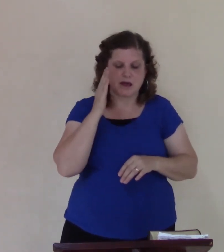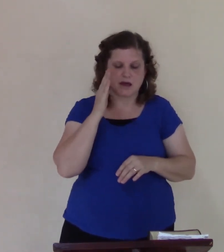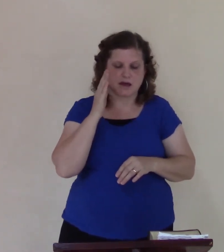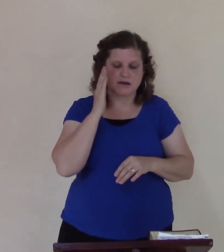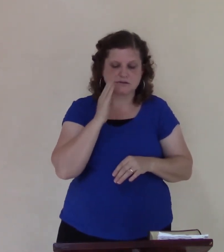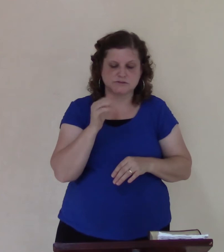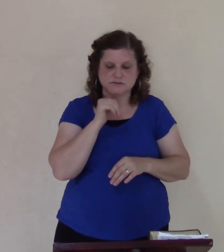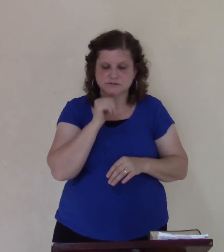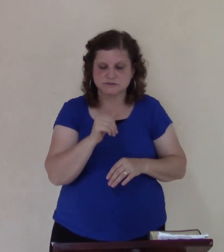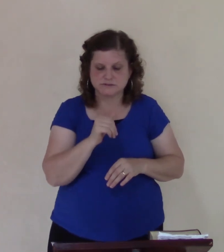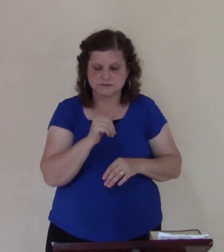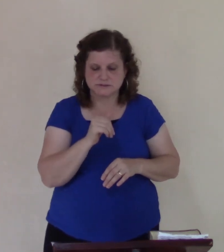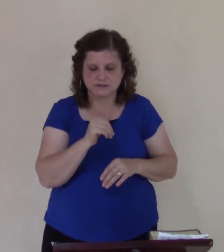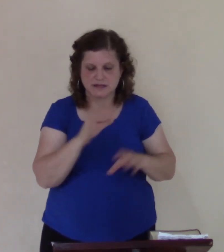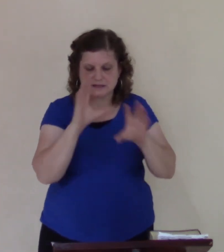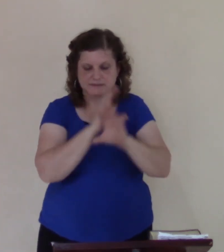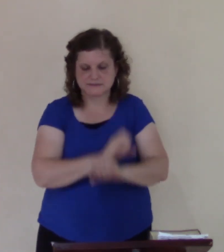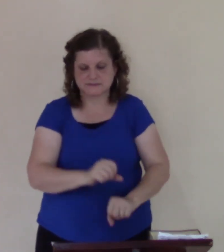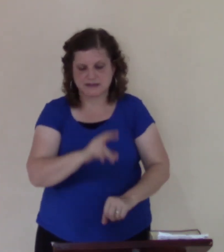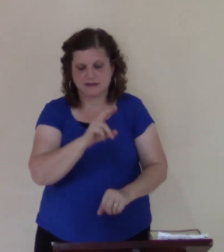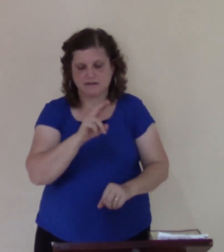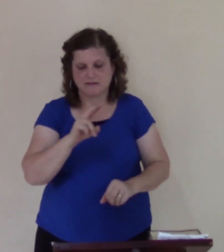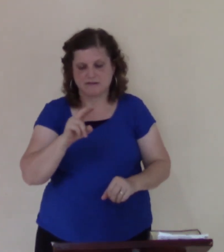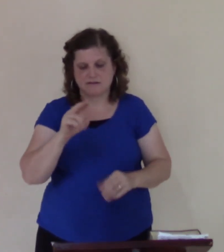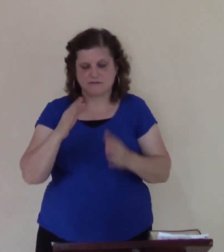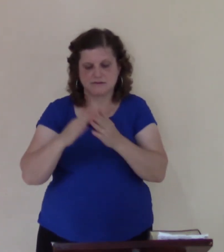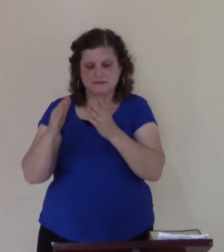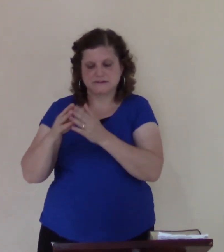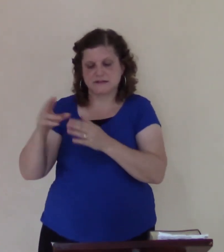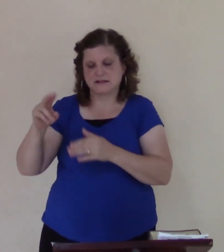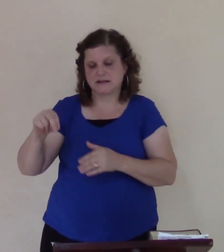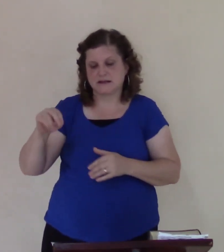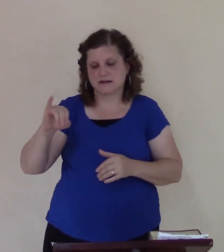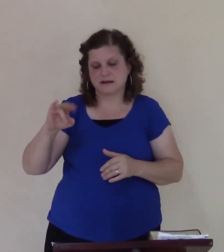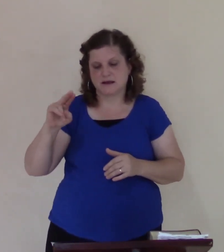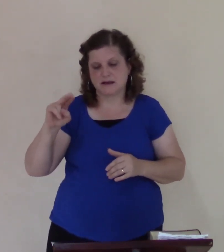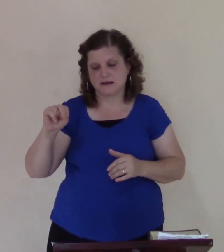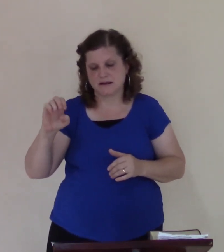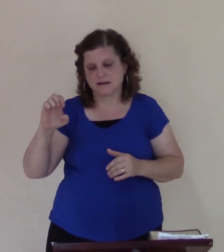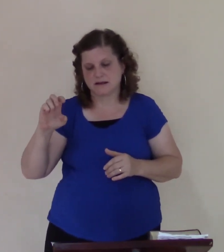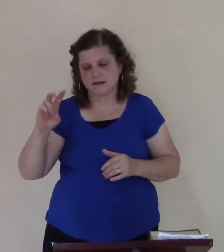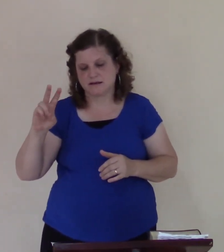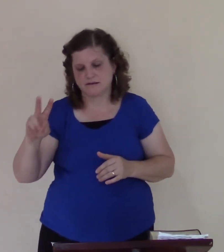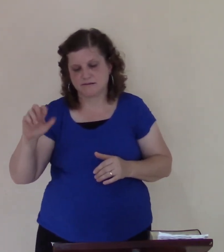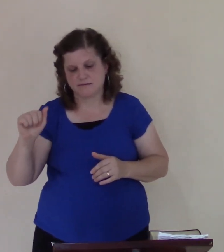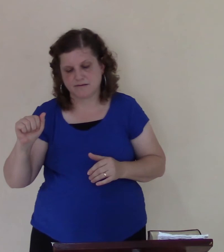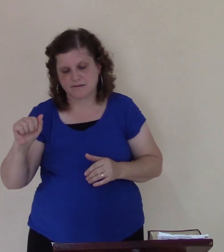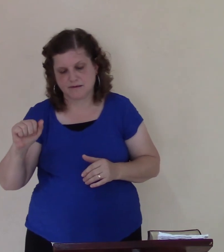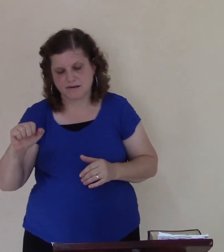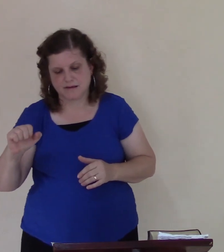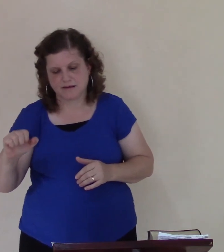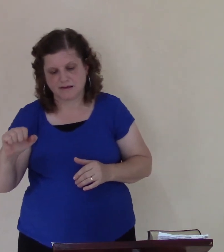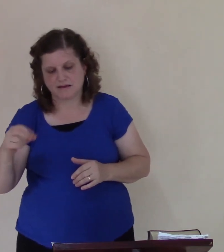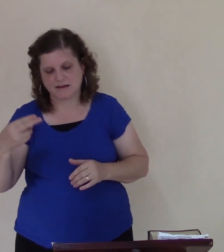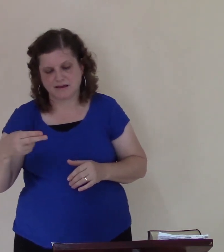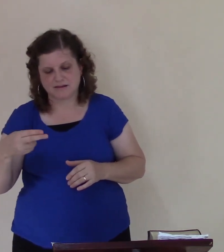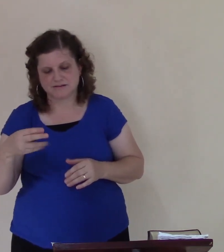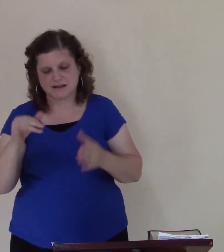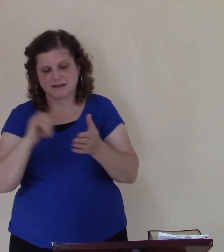six four thousand persons if not to serve between the right and the left can none of them not observe God's mercy but neither